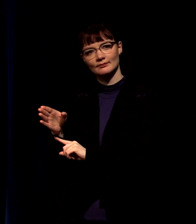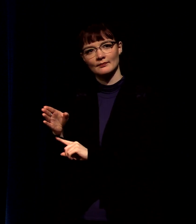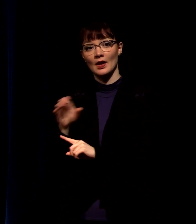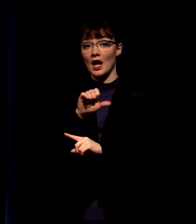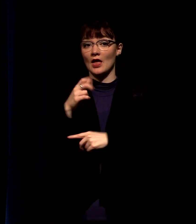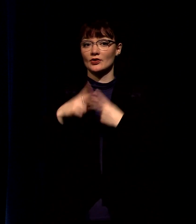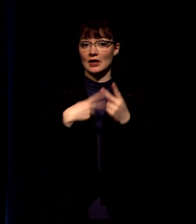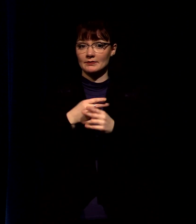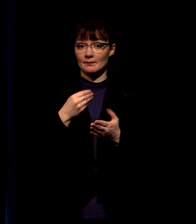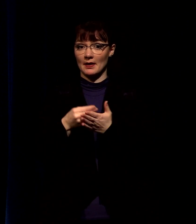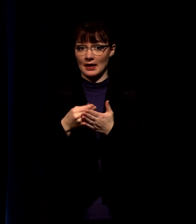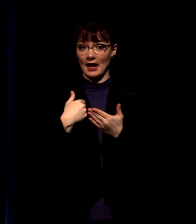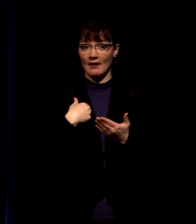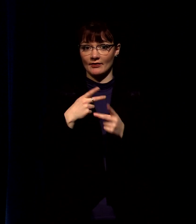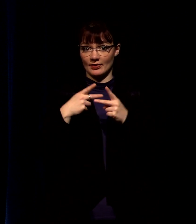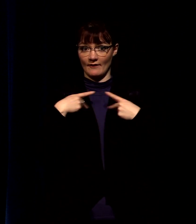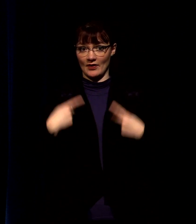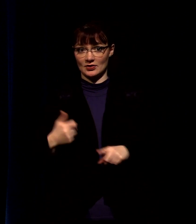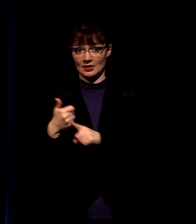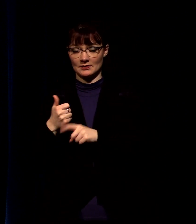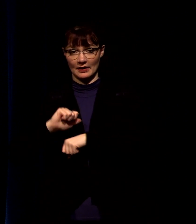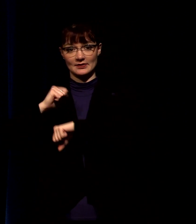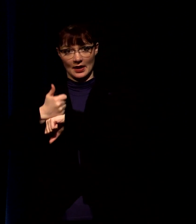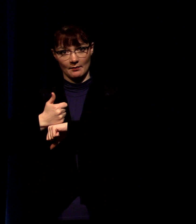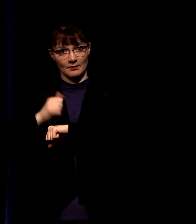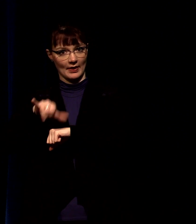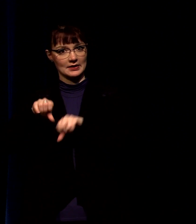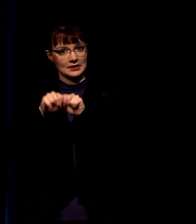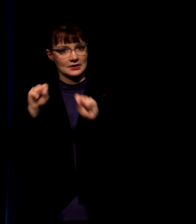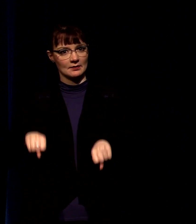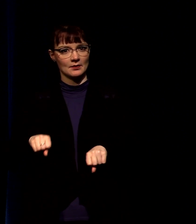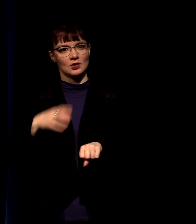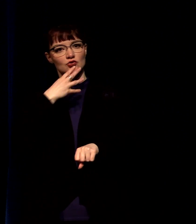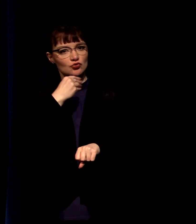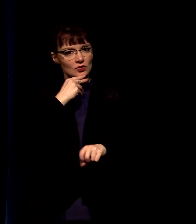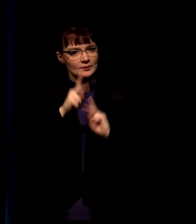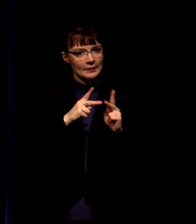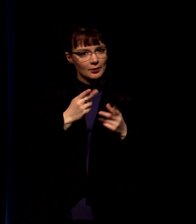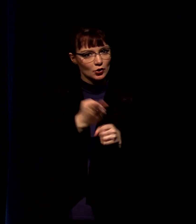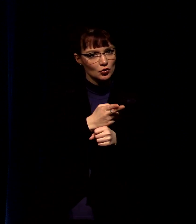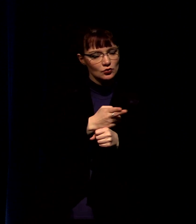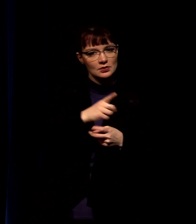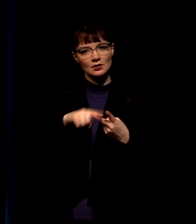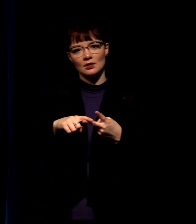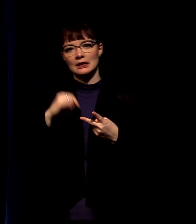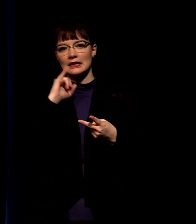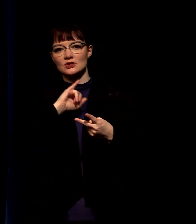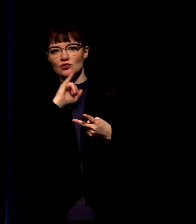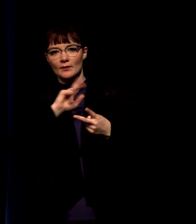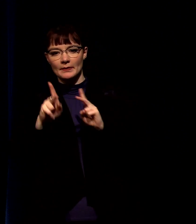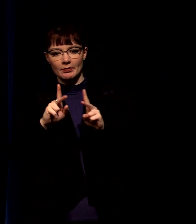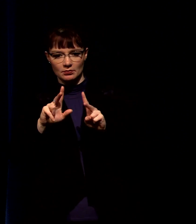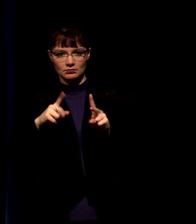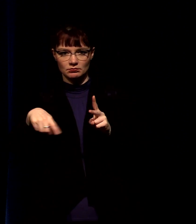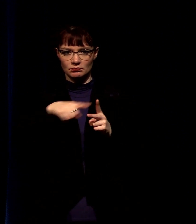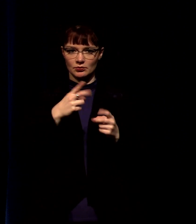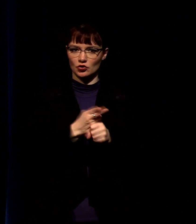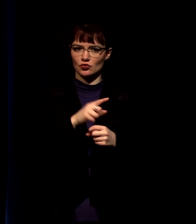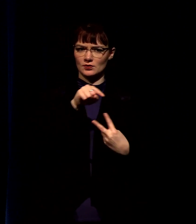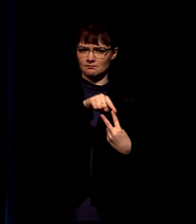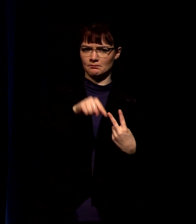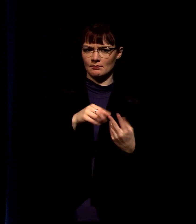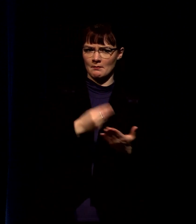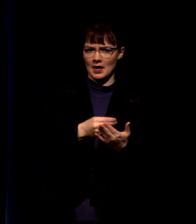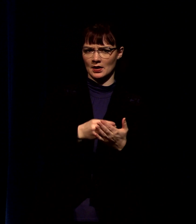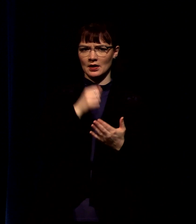that the pharisees have even had a role in setting up that the jewish people israelites they they can use these currencies so they don't have to just